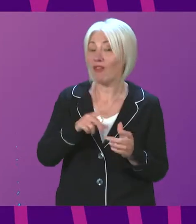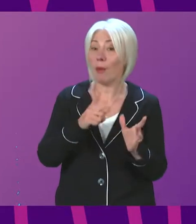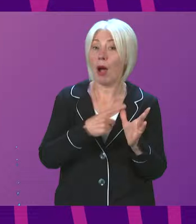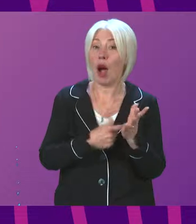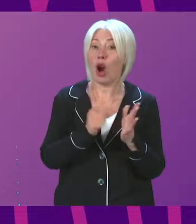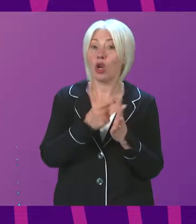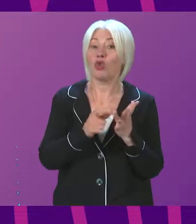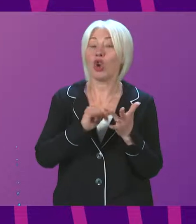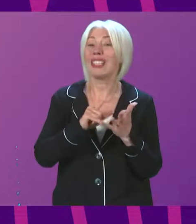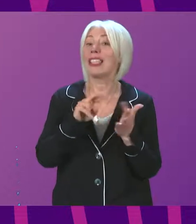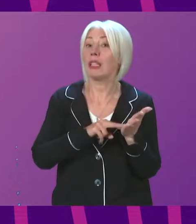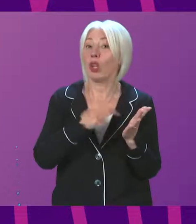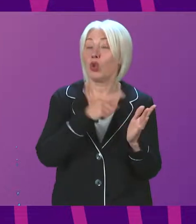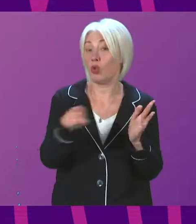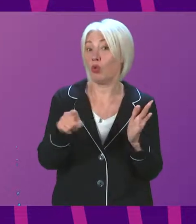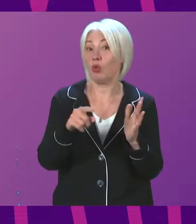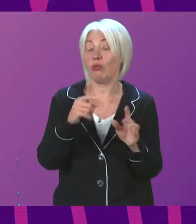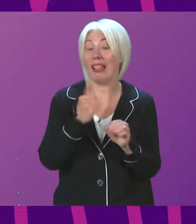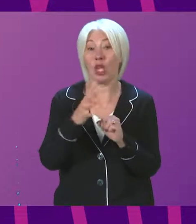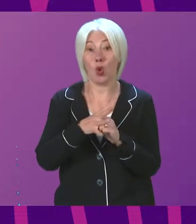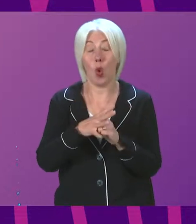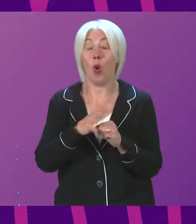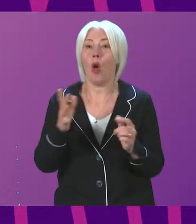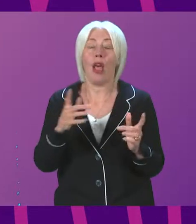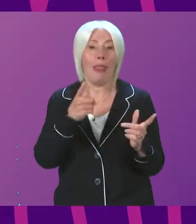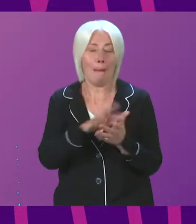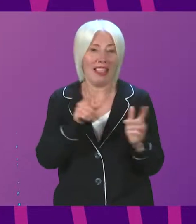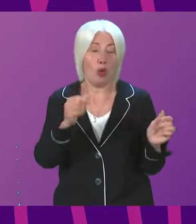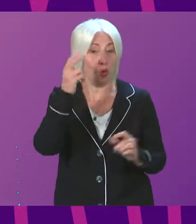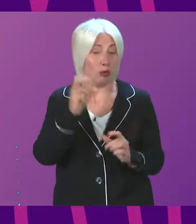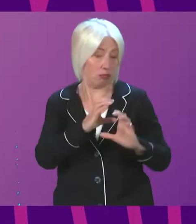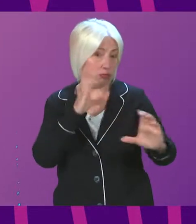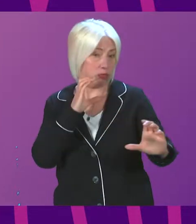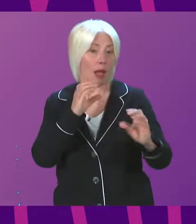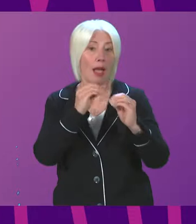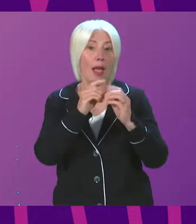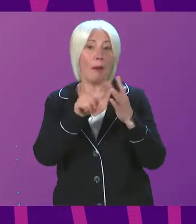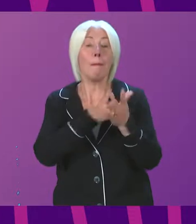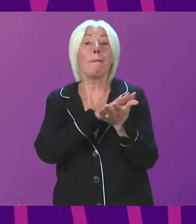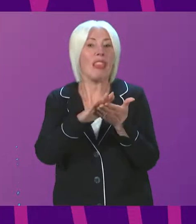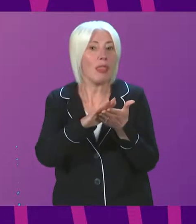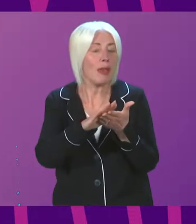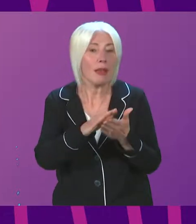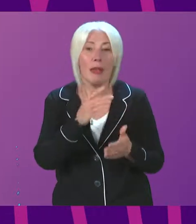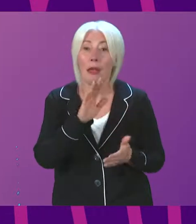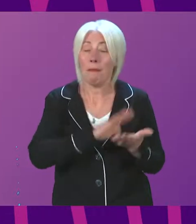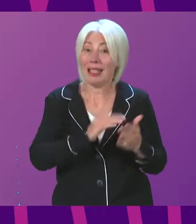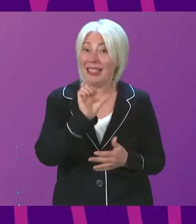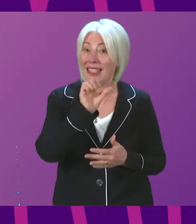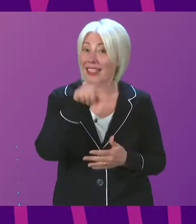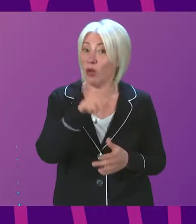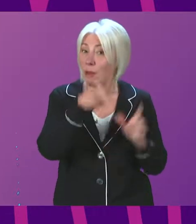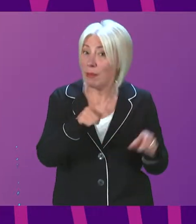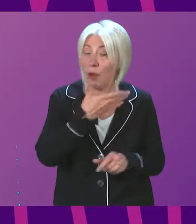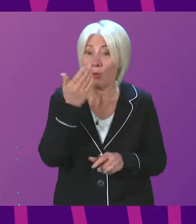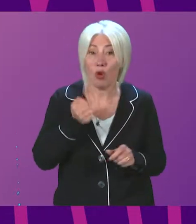Glasgow via Beath from 17th of July. The loss of this vital link means Beath, a town of 6,000 with no railway station will be left entirely without